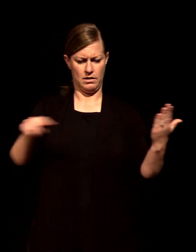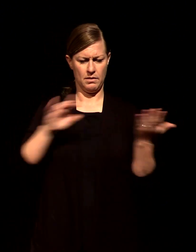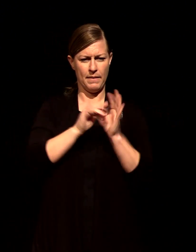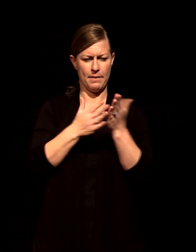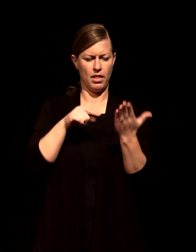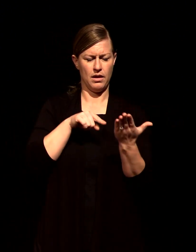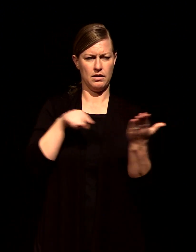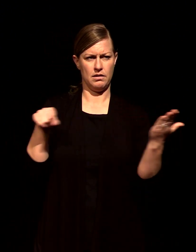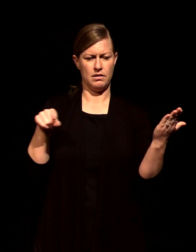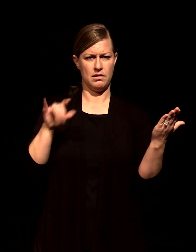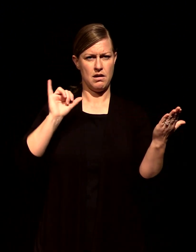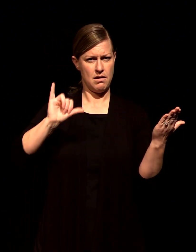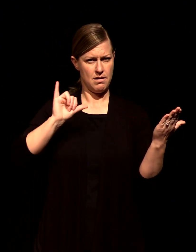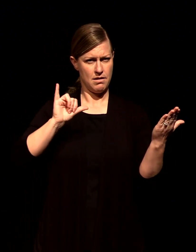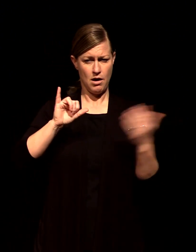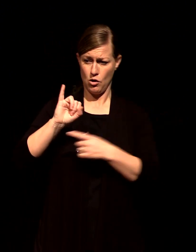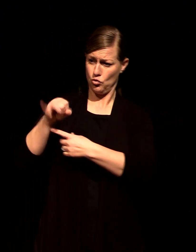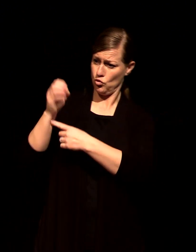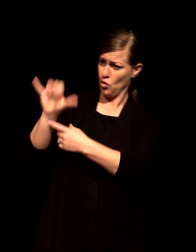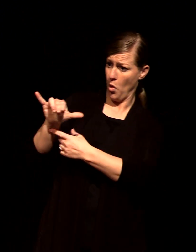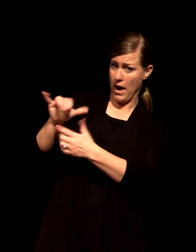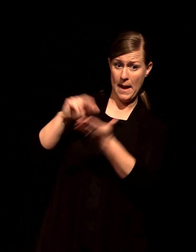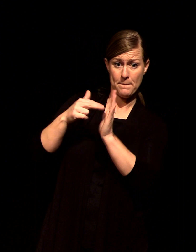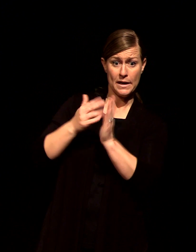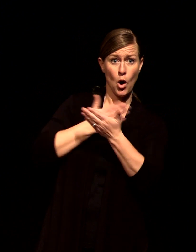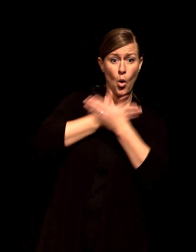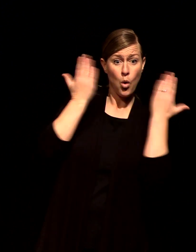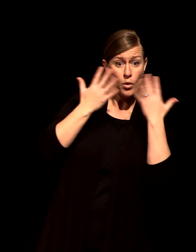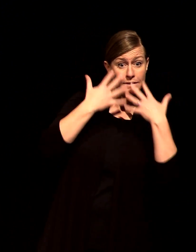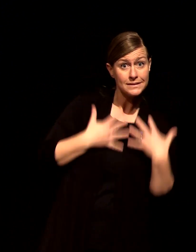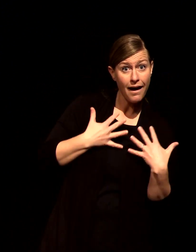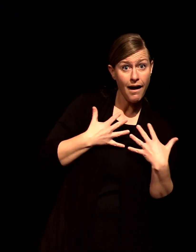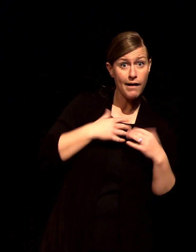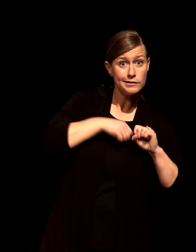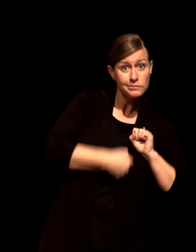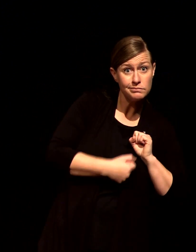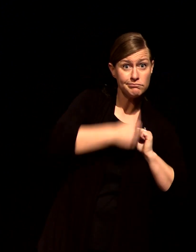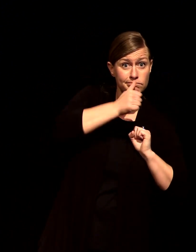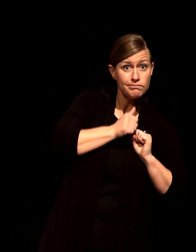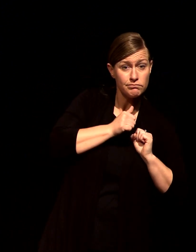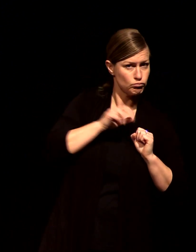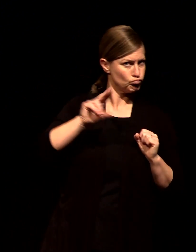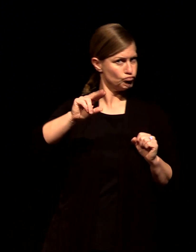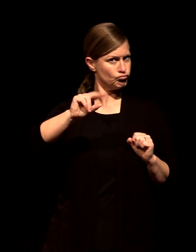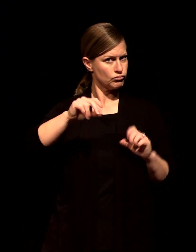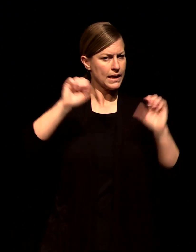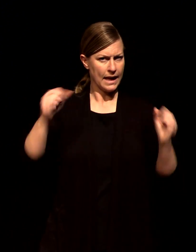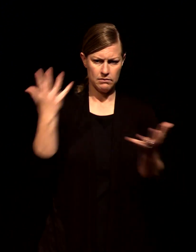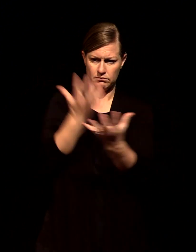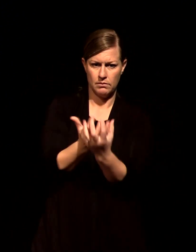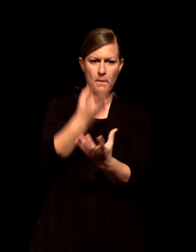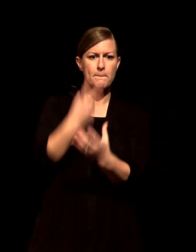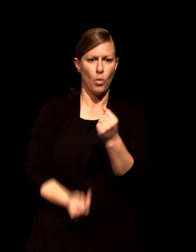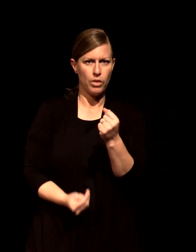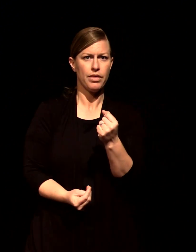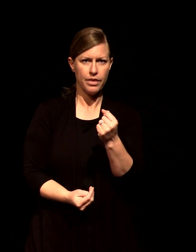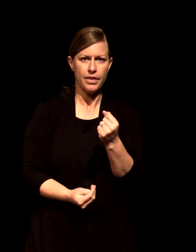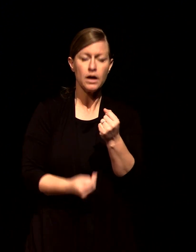and delighting in the grace of God in the midst of sorrow joy is us leaning towards those steadfast